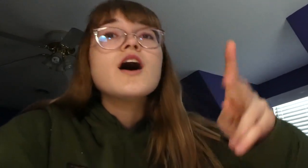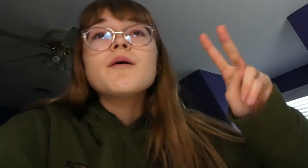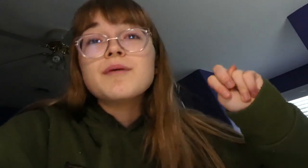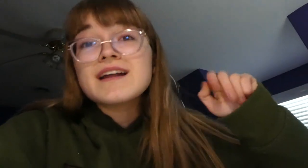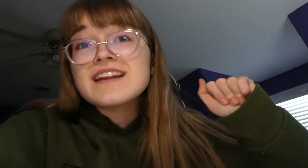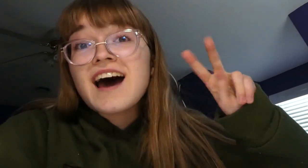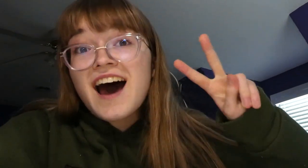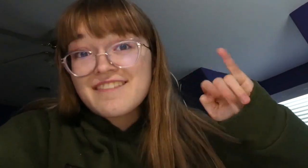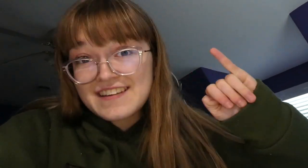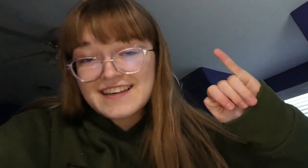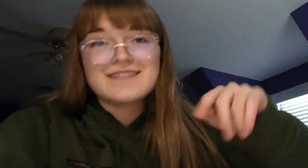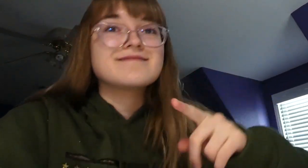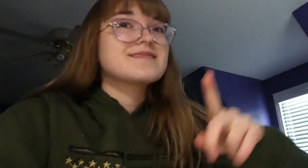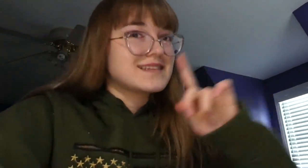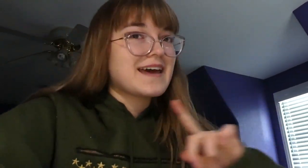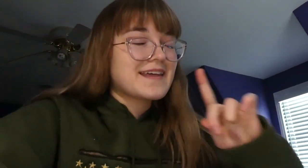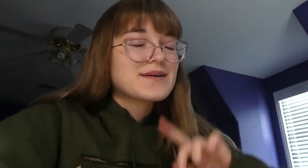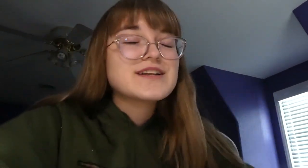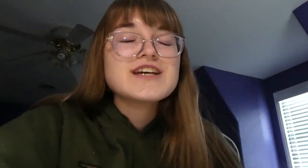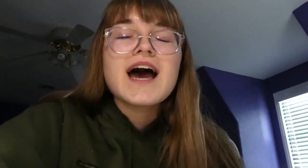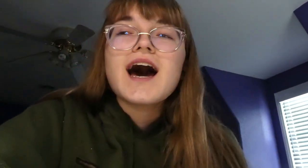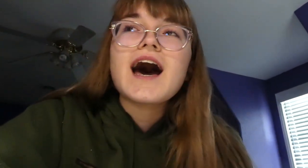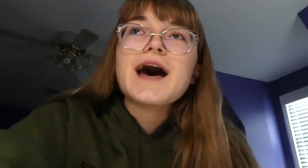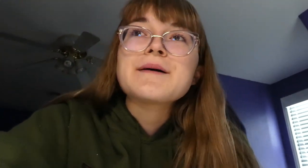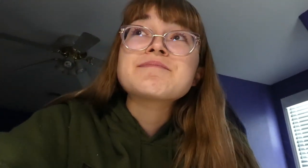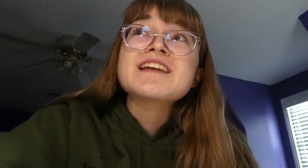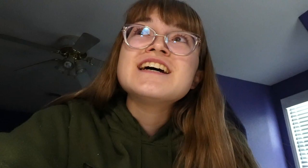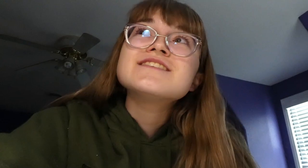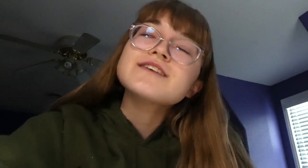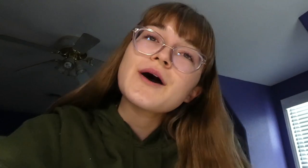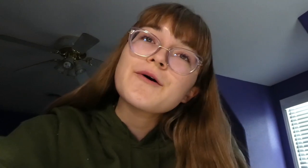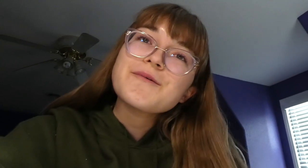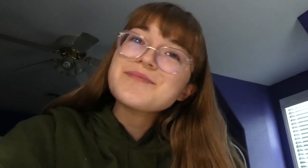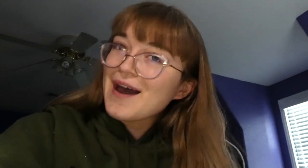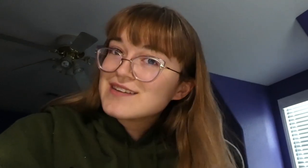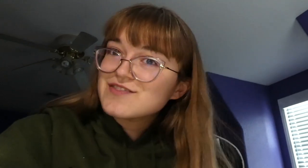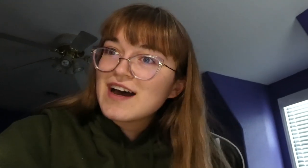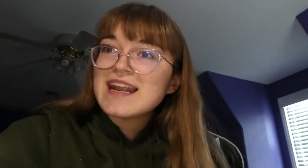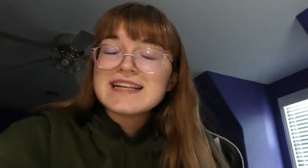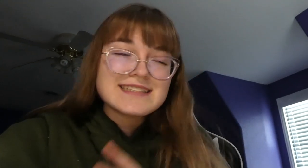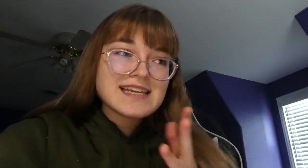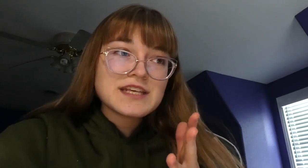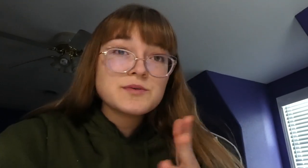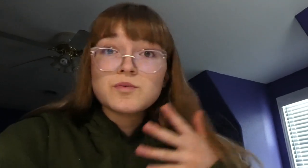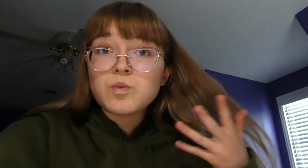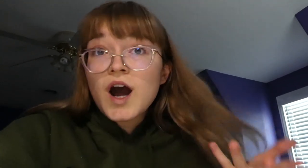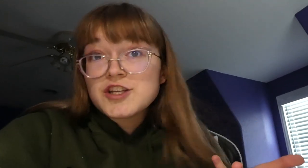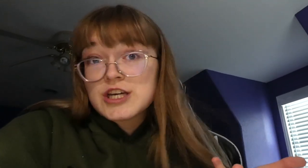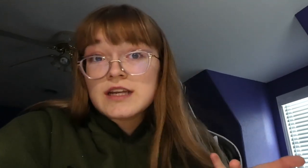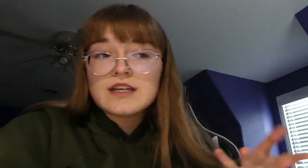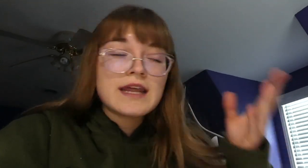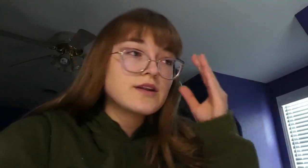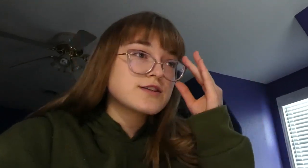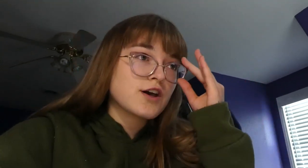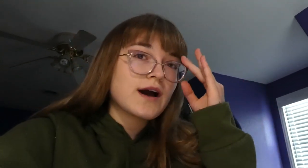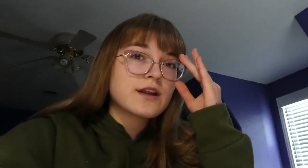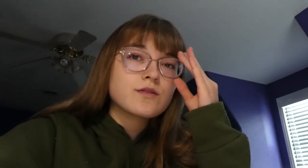but Navi sign language. So that was fun, and he said he would watch it, and so I don't